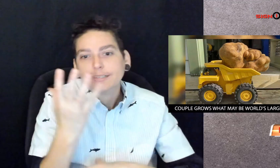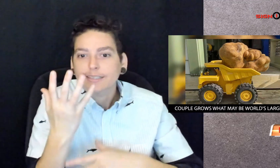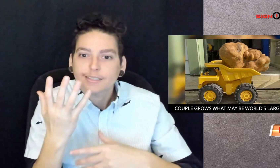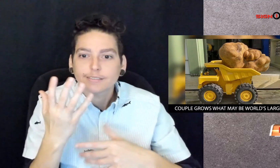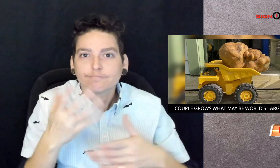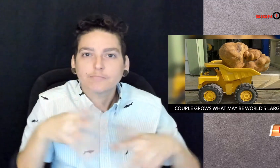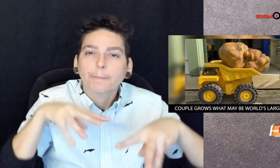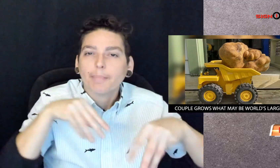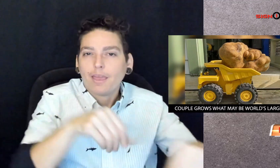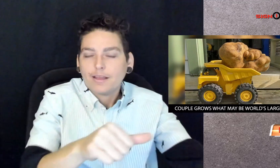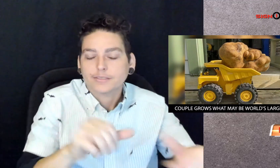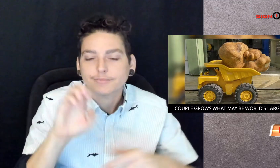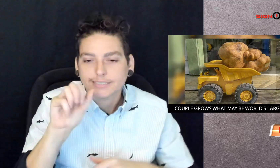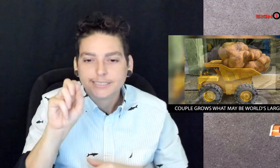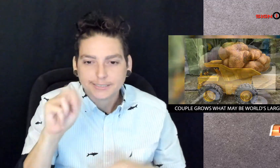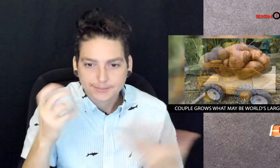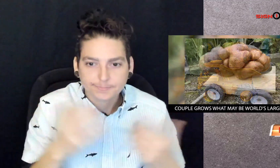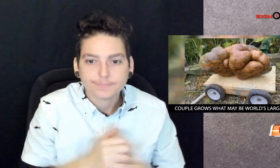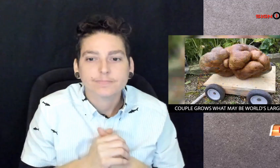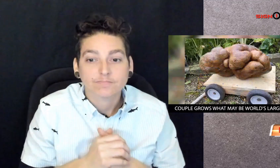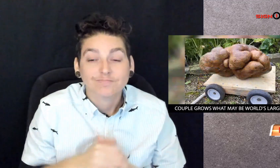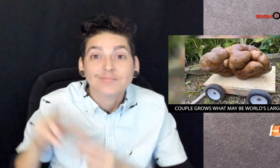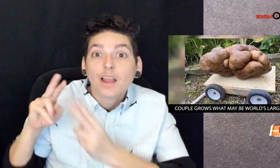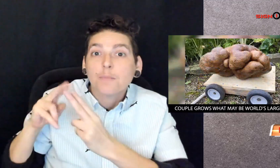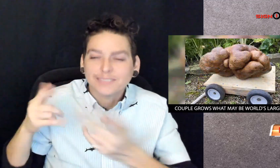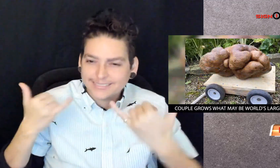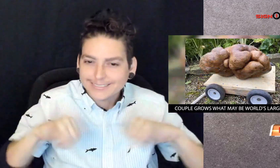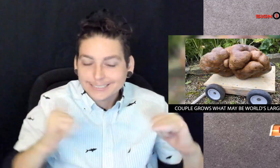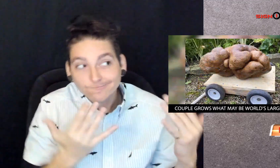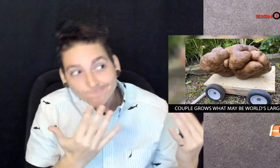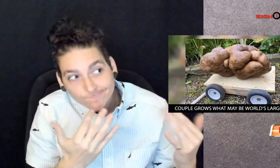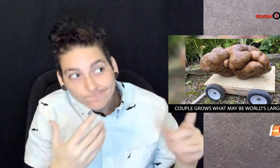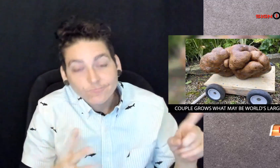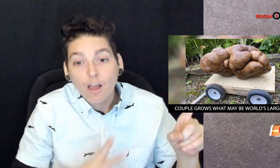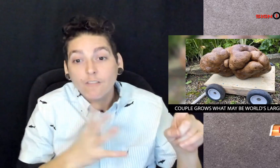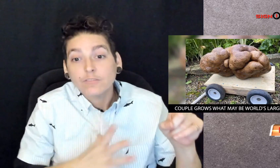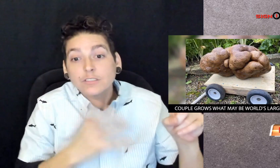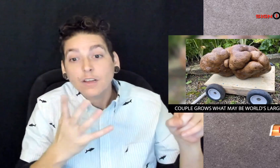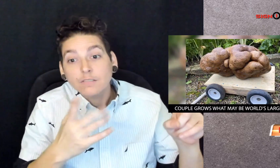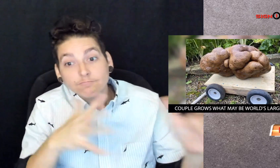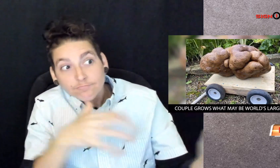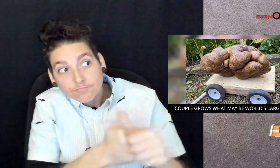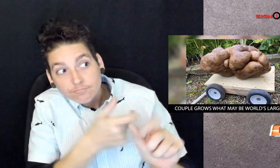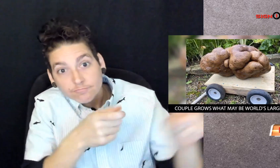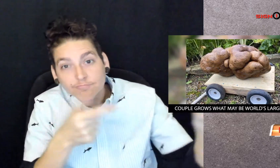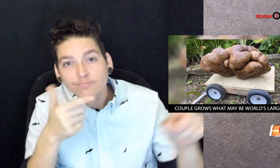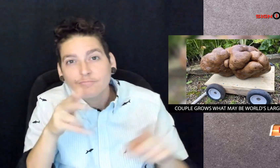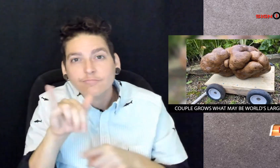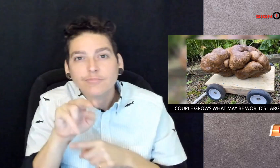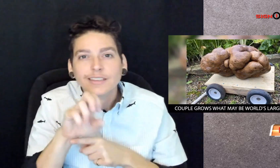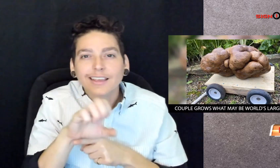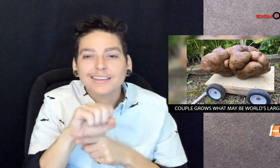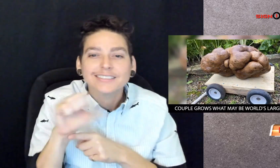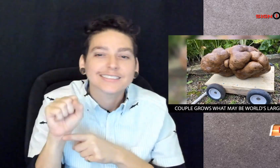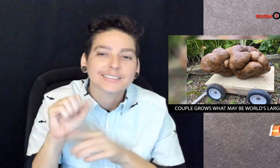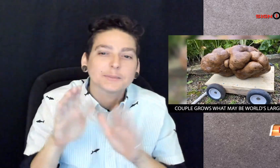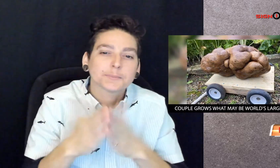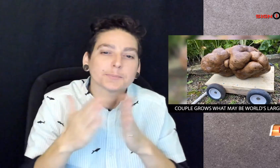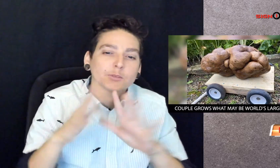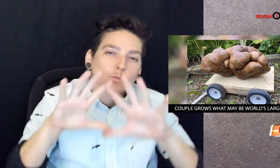getting ready for the spring planting season. The couple is still waiting for an official update from the